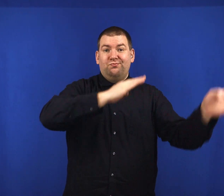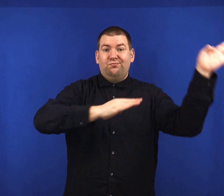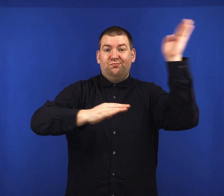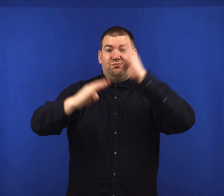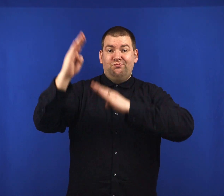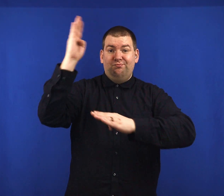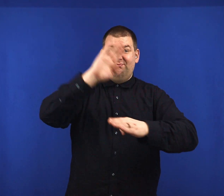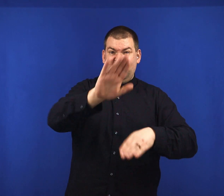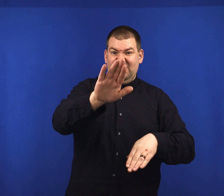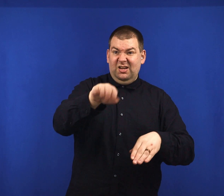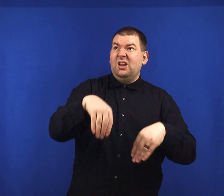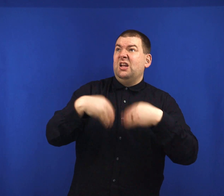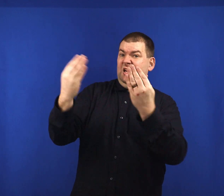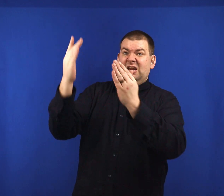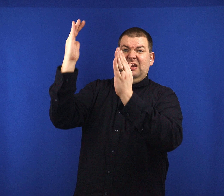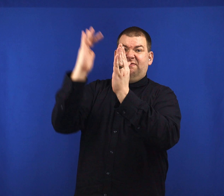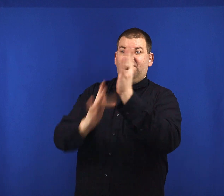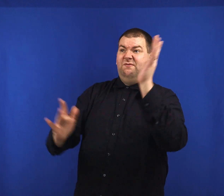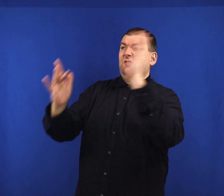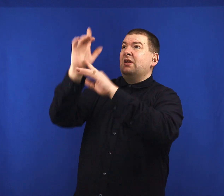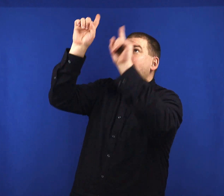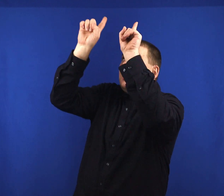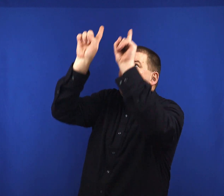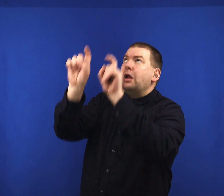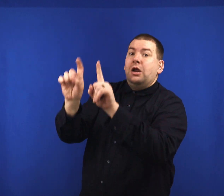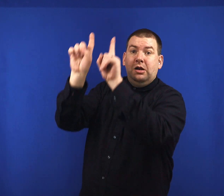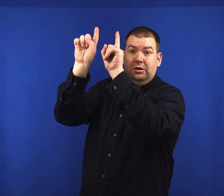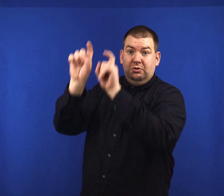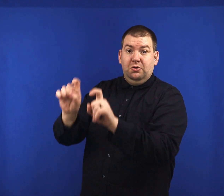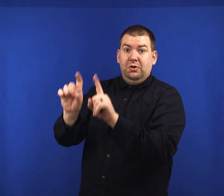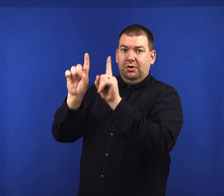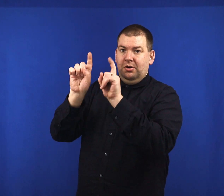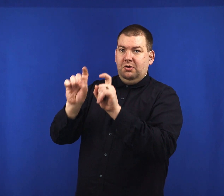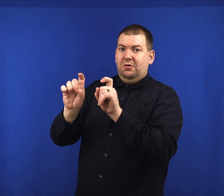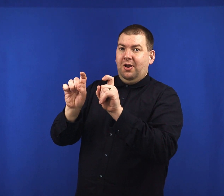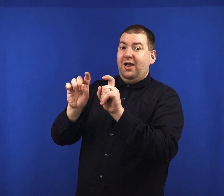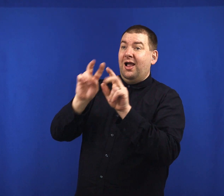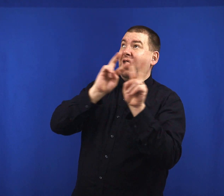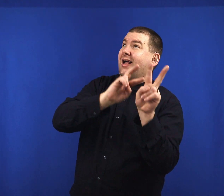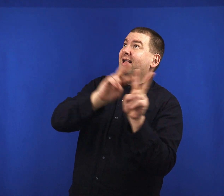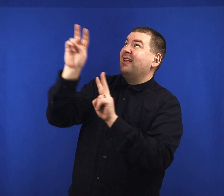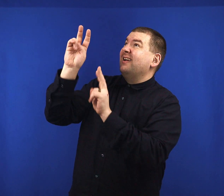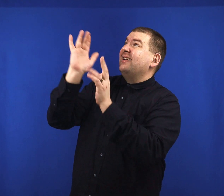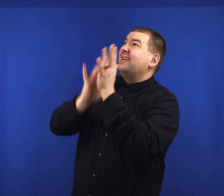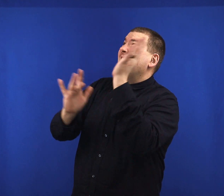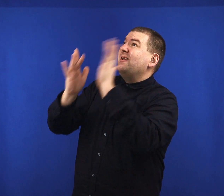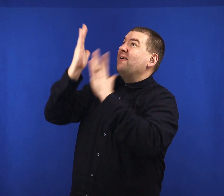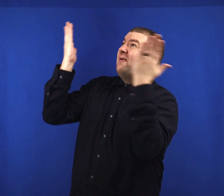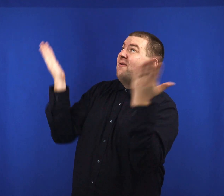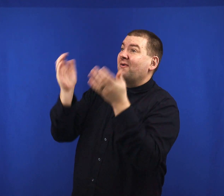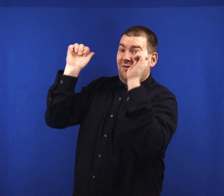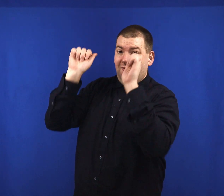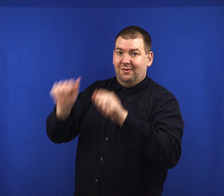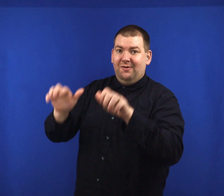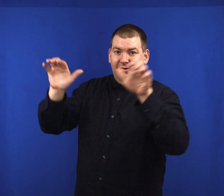through. Give Jesus a try and see